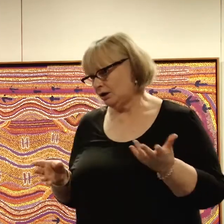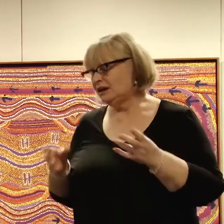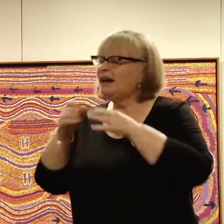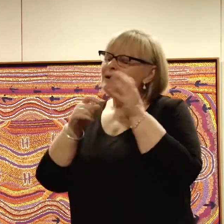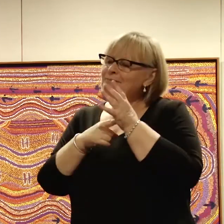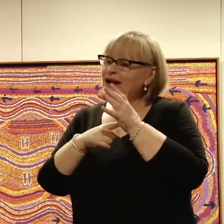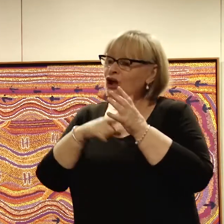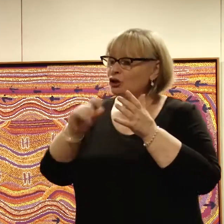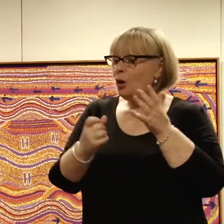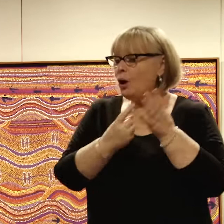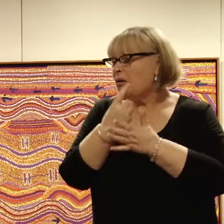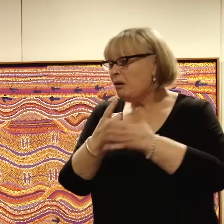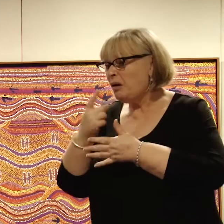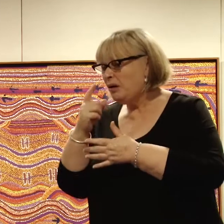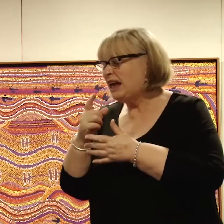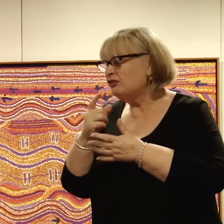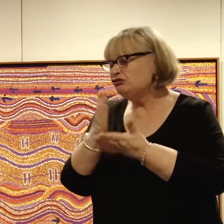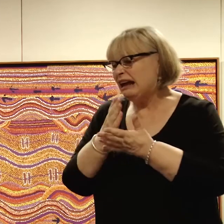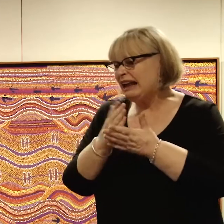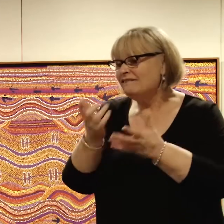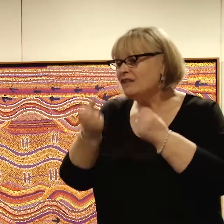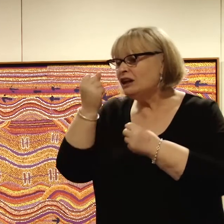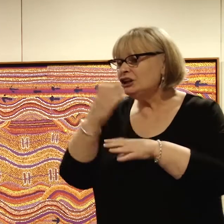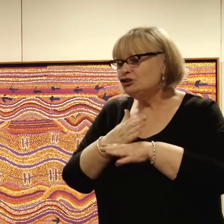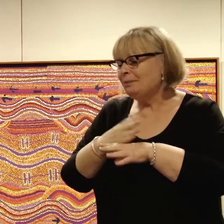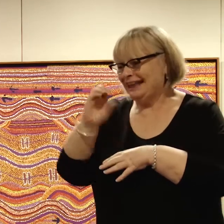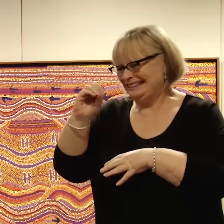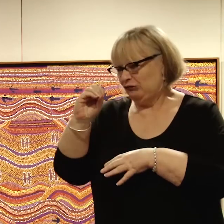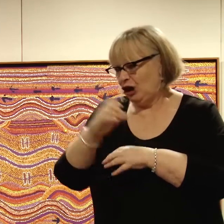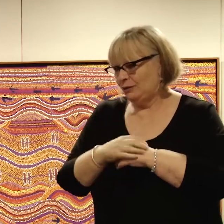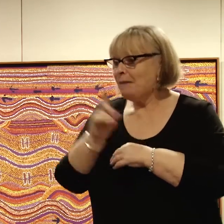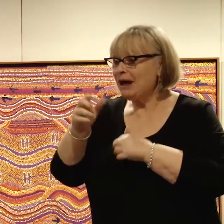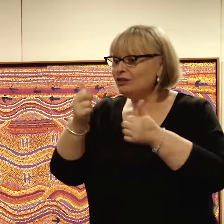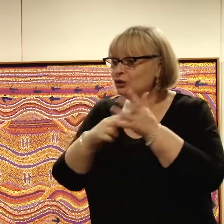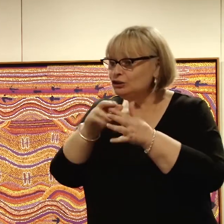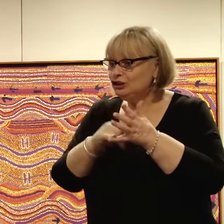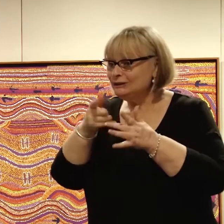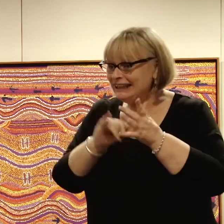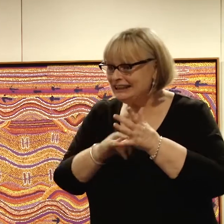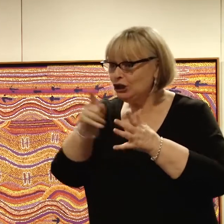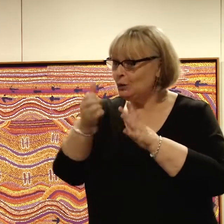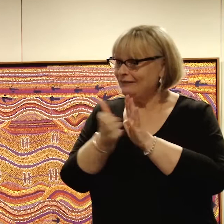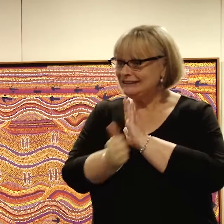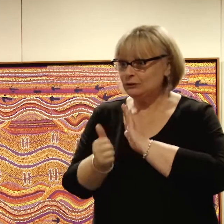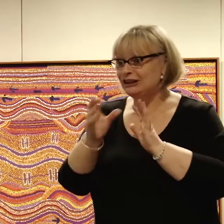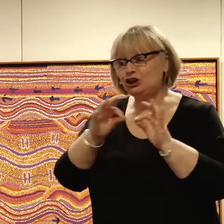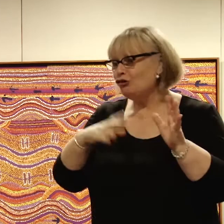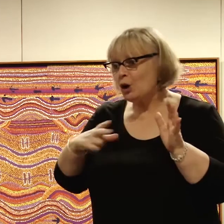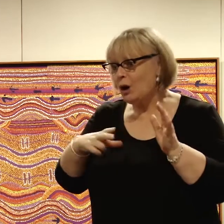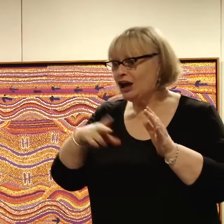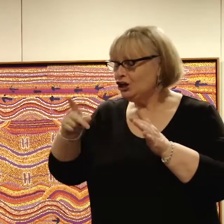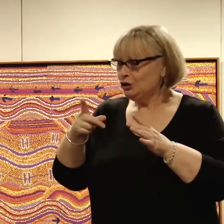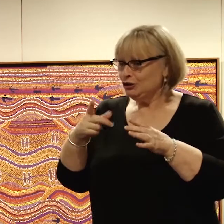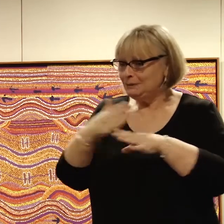but your chances of finding a job are pretty much zero. But the good news for you is you've got skills that don't require you to be